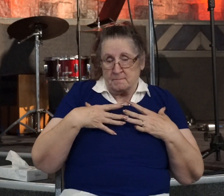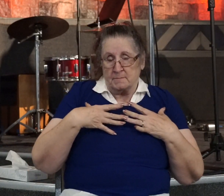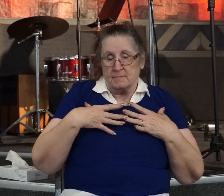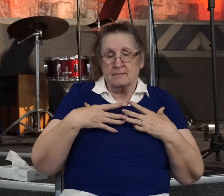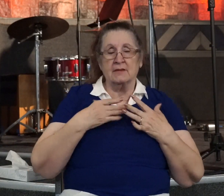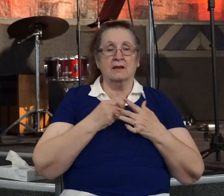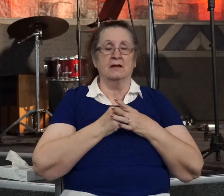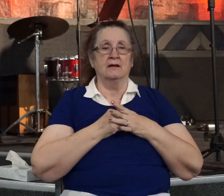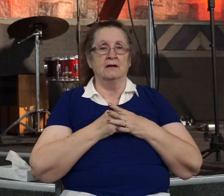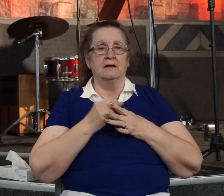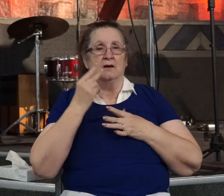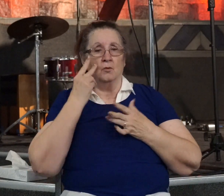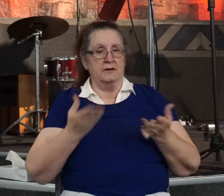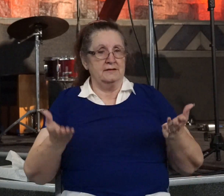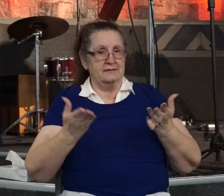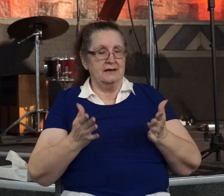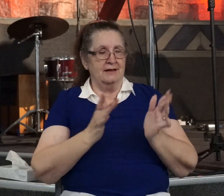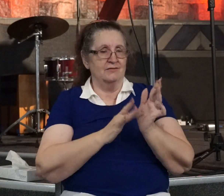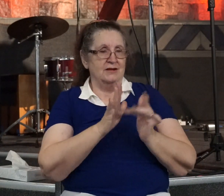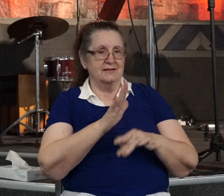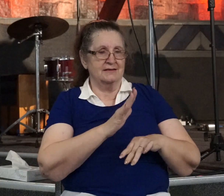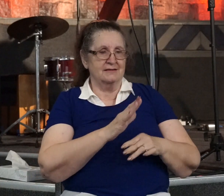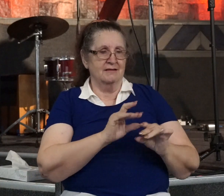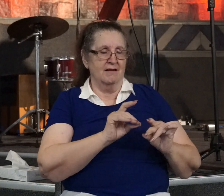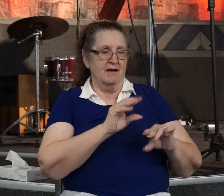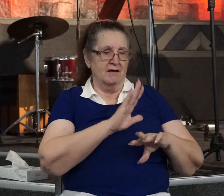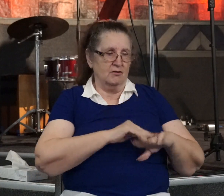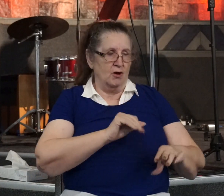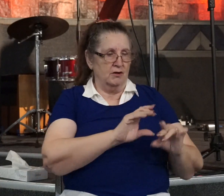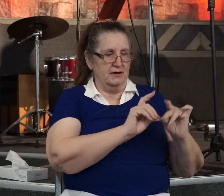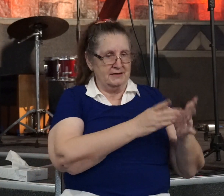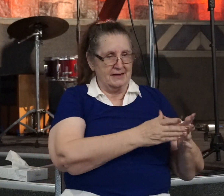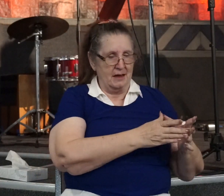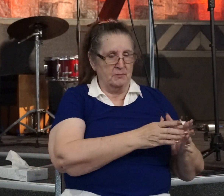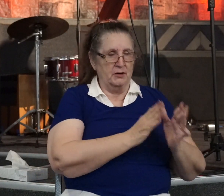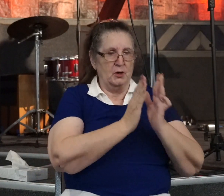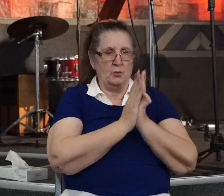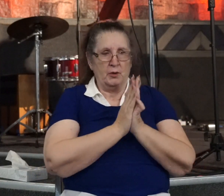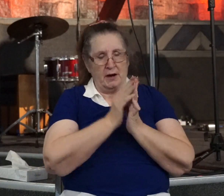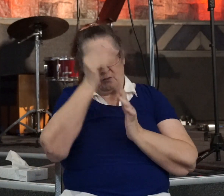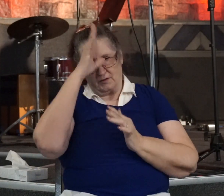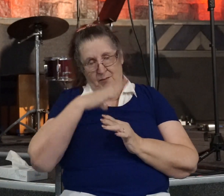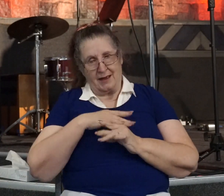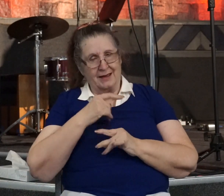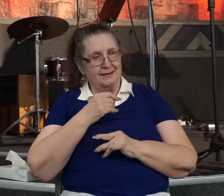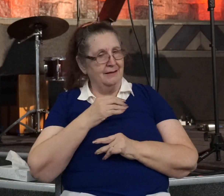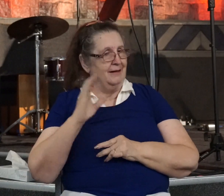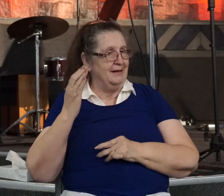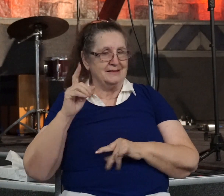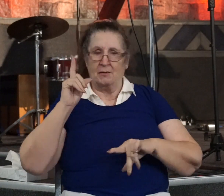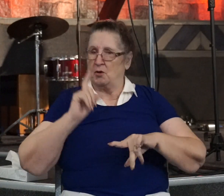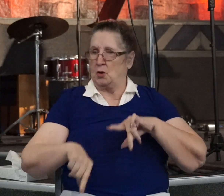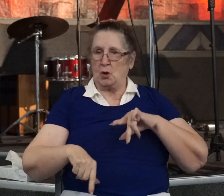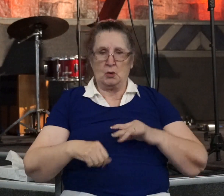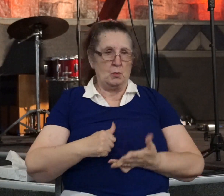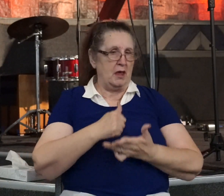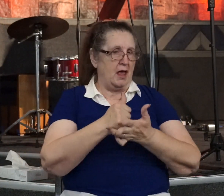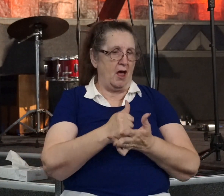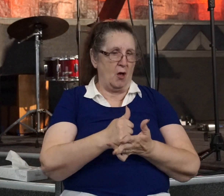We see here Jesus called on a disciple to go and pray with a man that seemed too far gone to be helped. A man who tried to purposely destroy